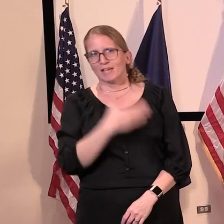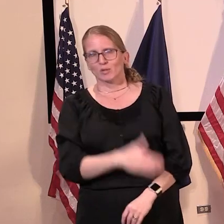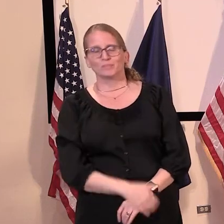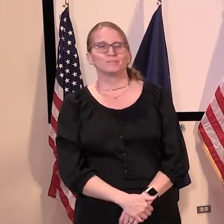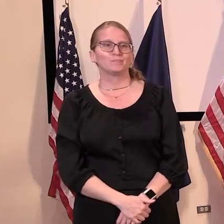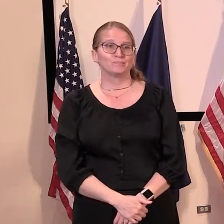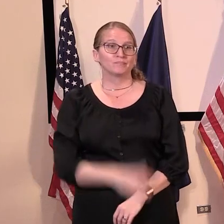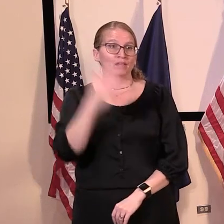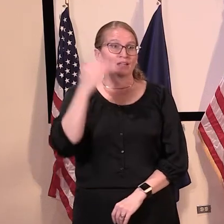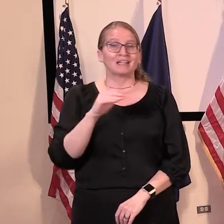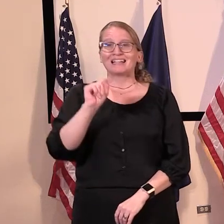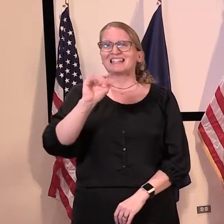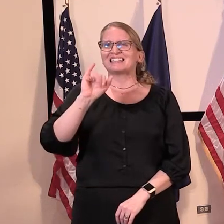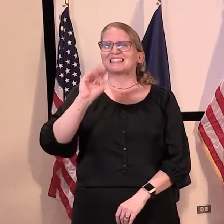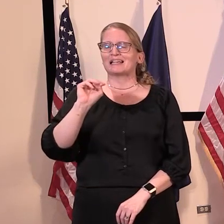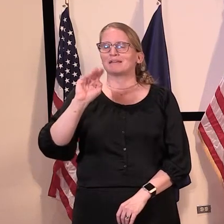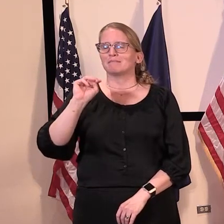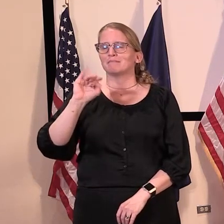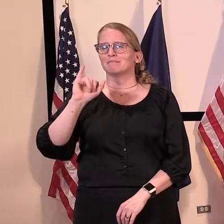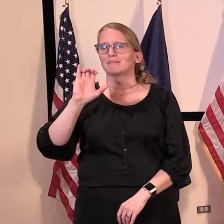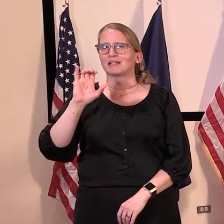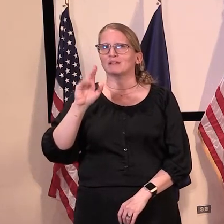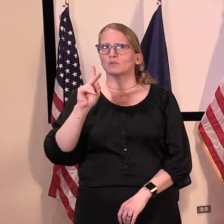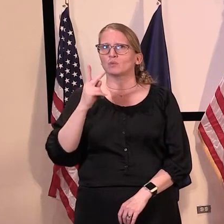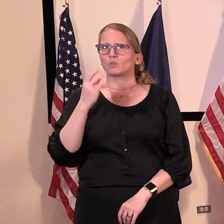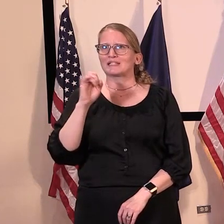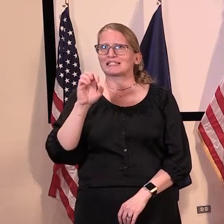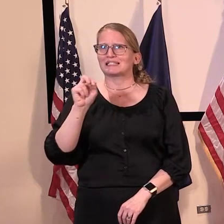All right, Tim McQuiston, Vermont Business Magazine.